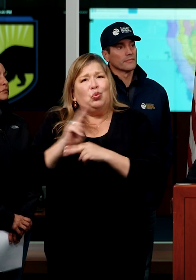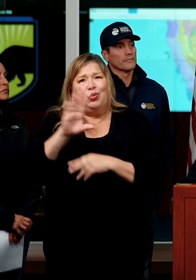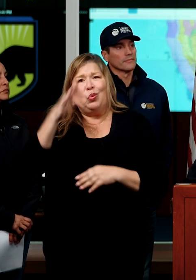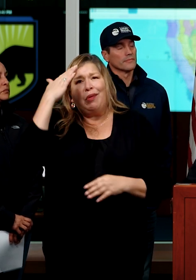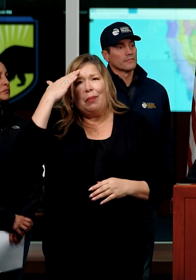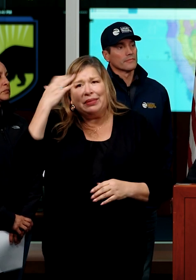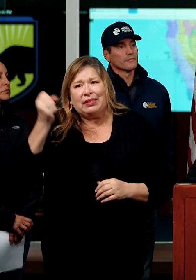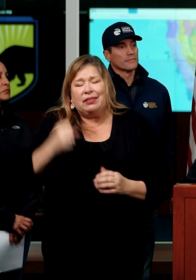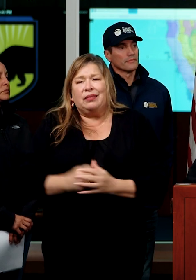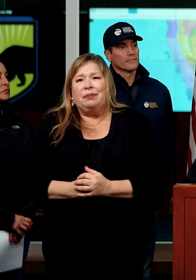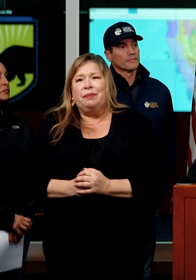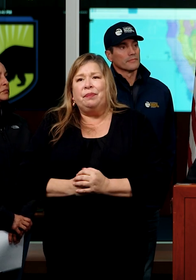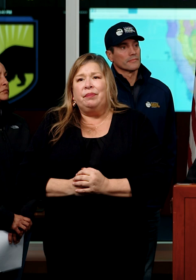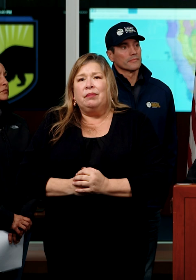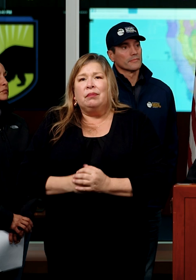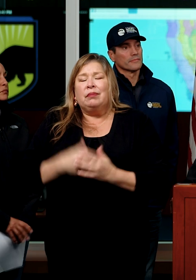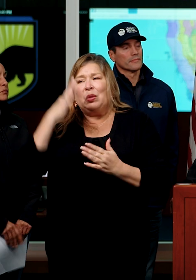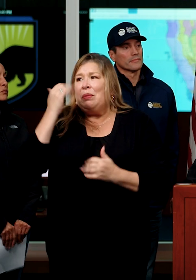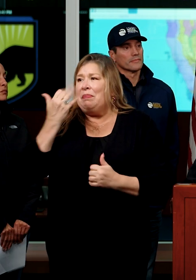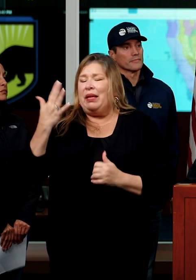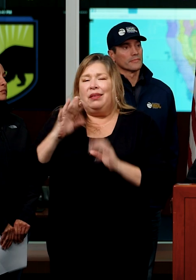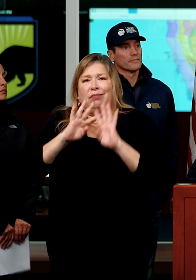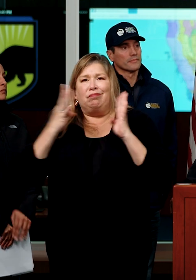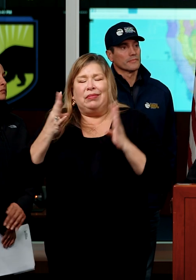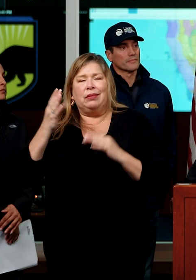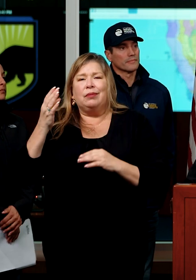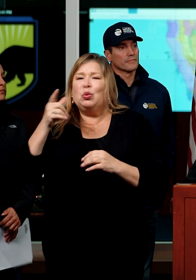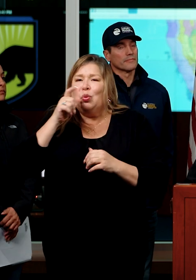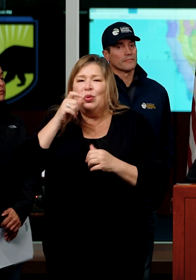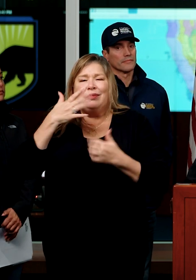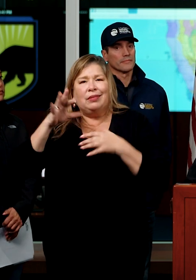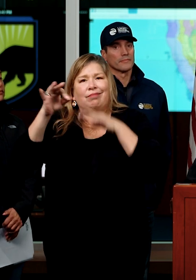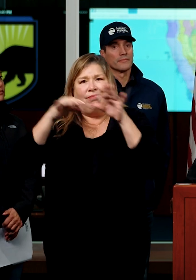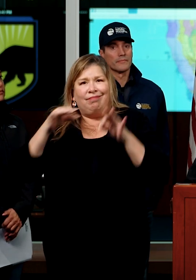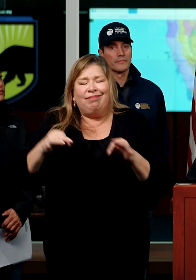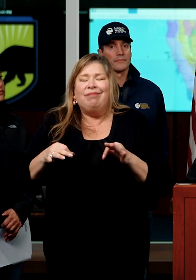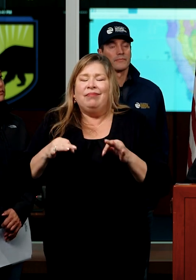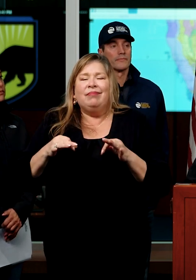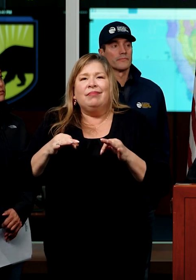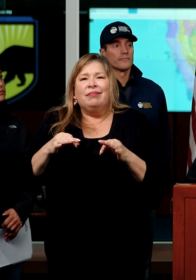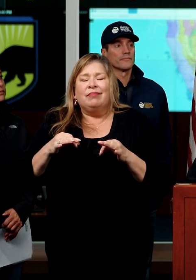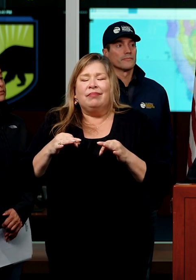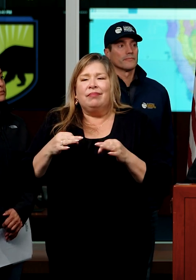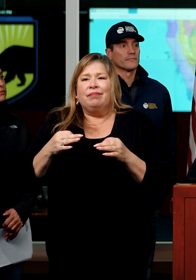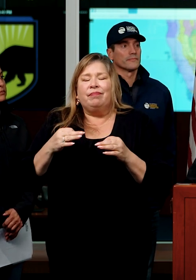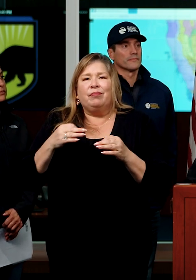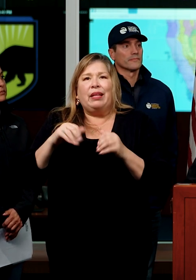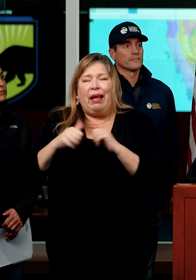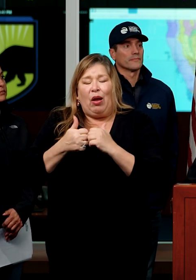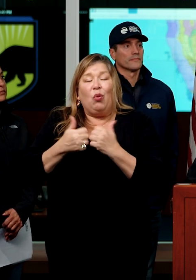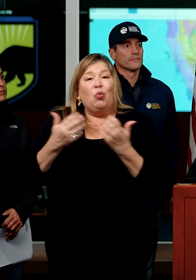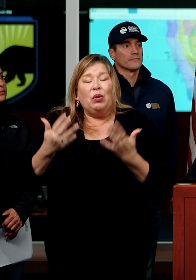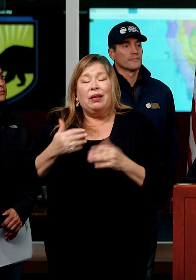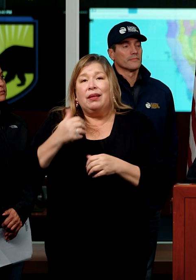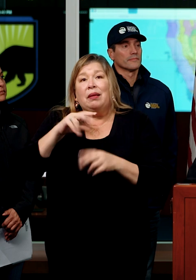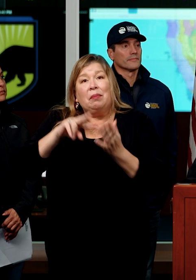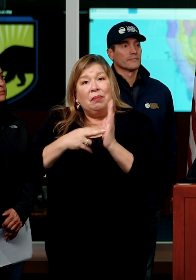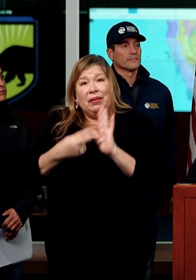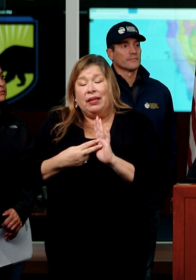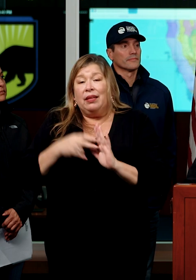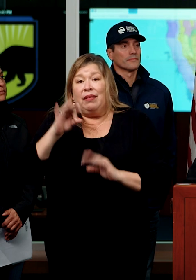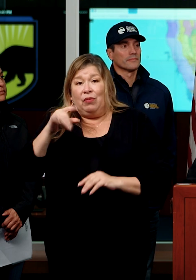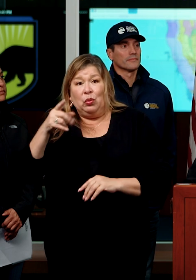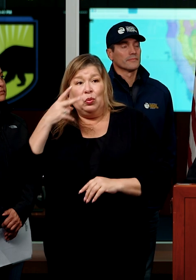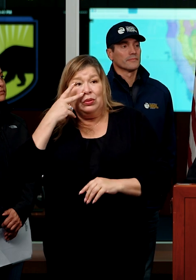sense. You heard that from a number of the speakers here over the course last few moments. And that is don't test